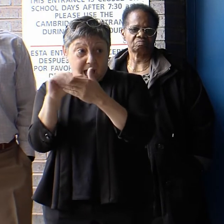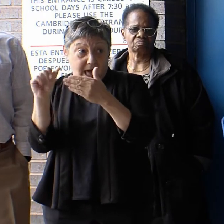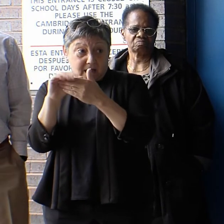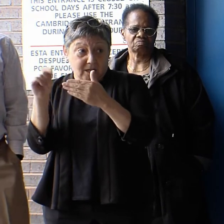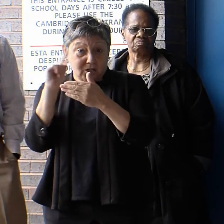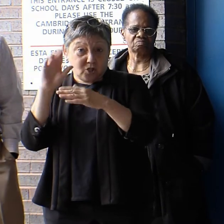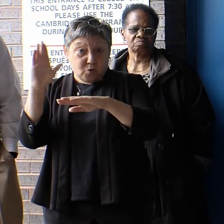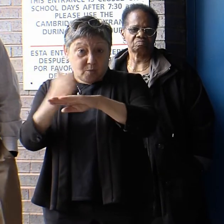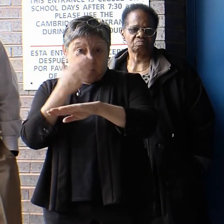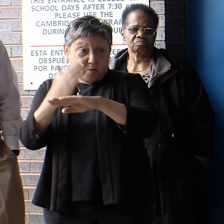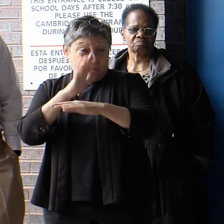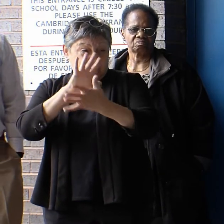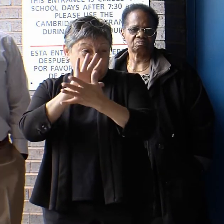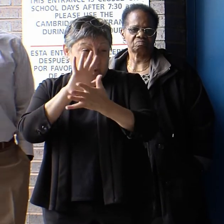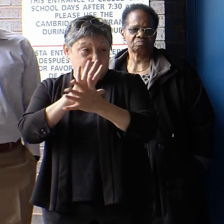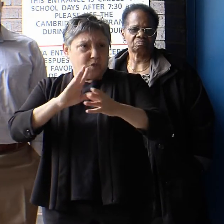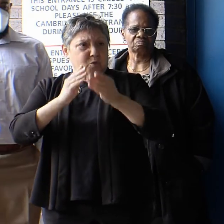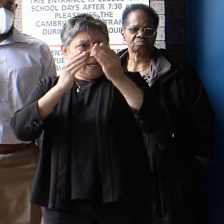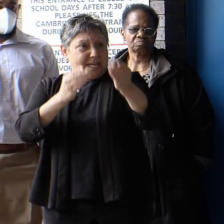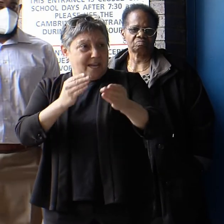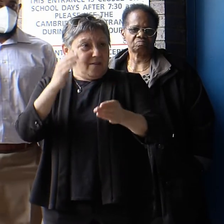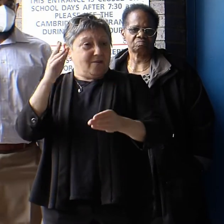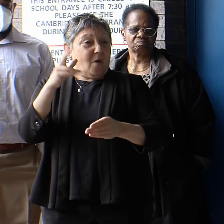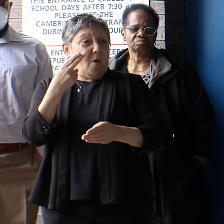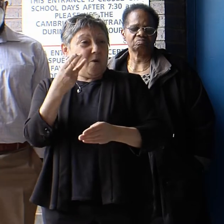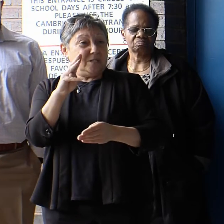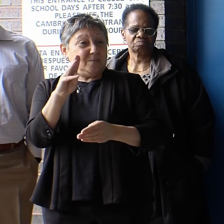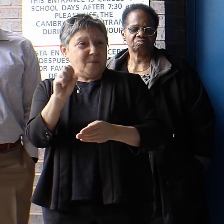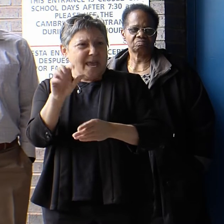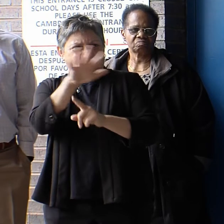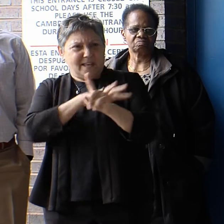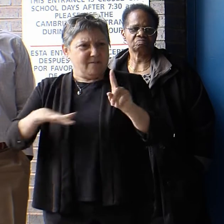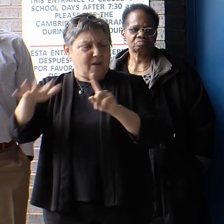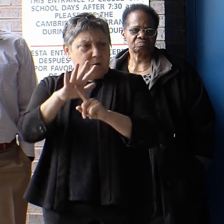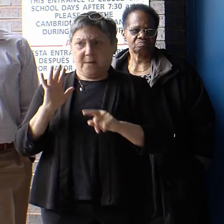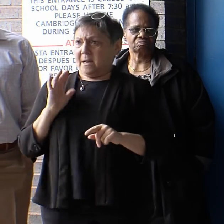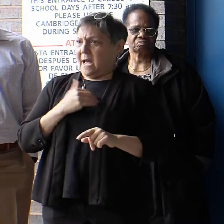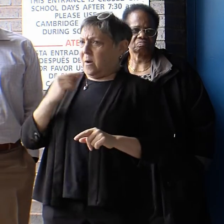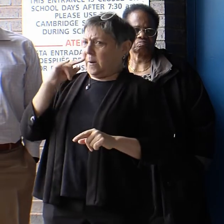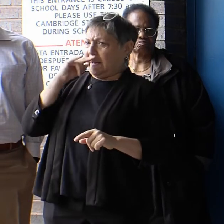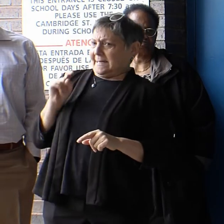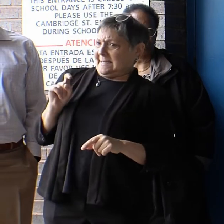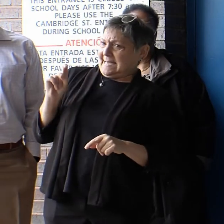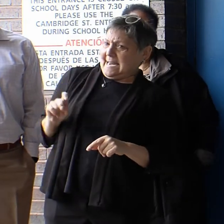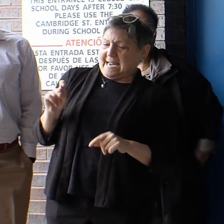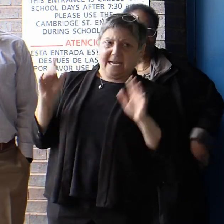To give Horace Mann the environment that our kids need.